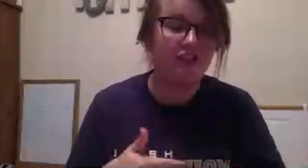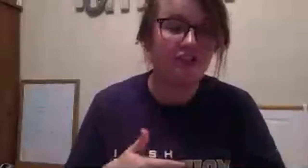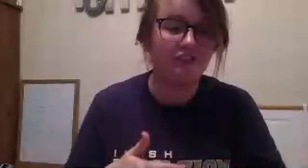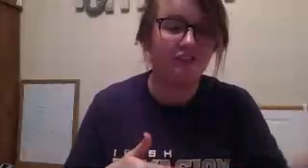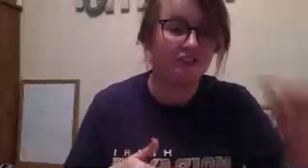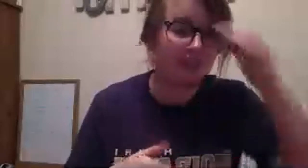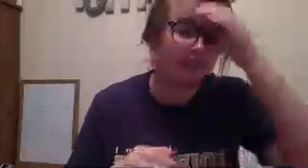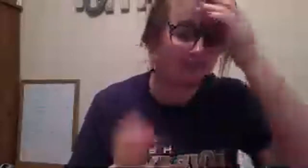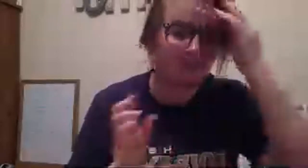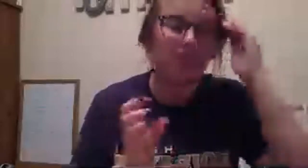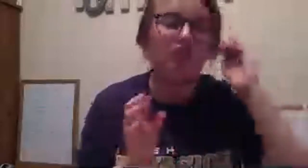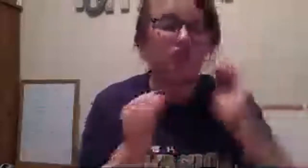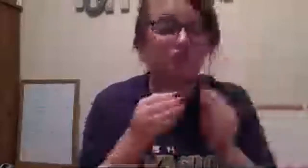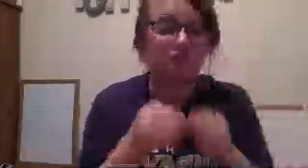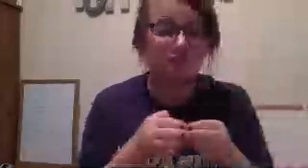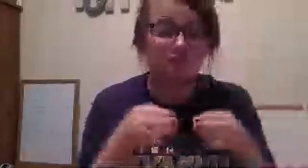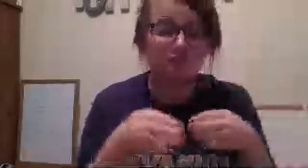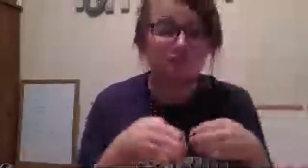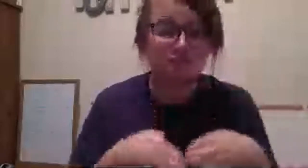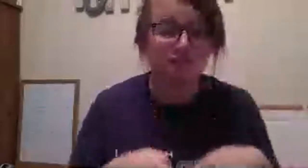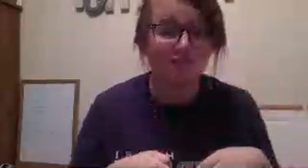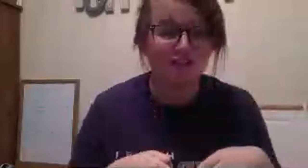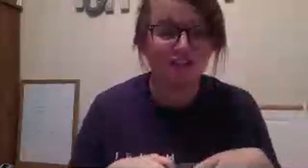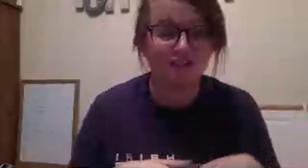short short and sweet version